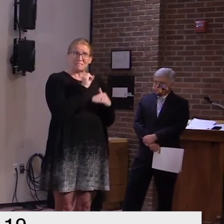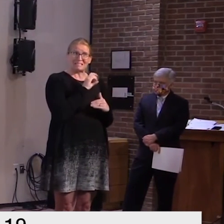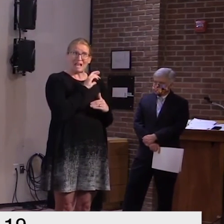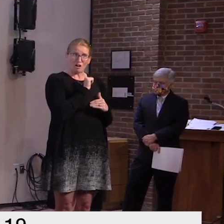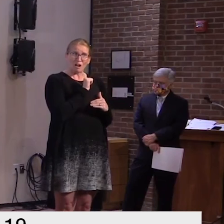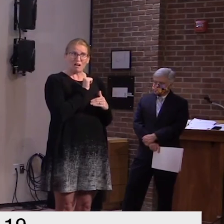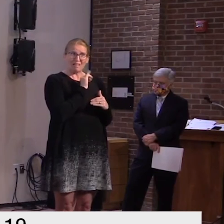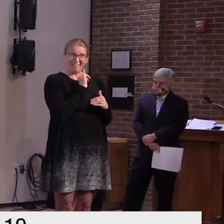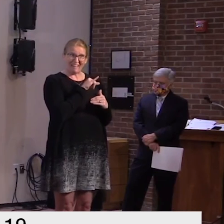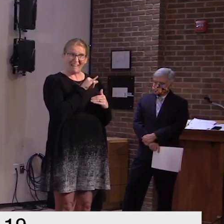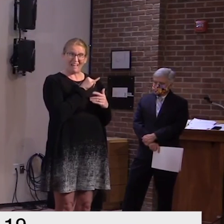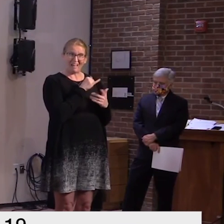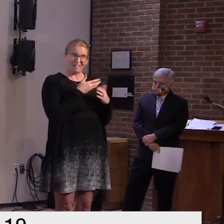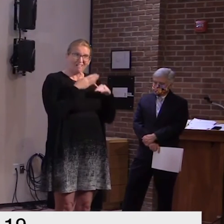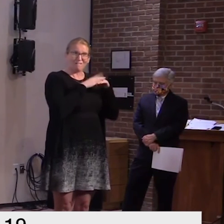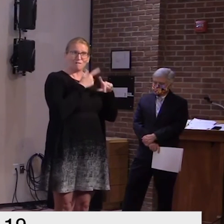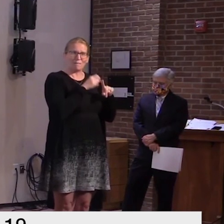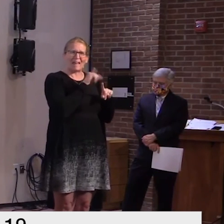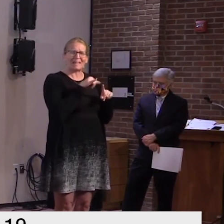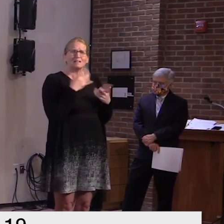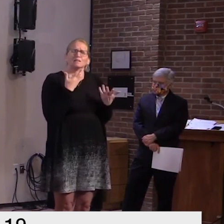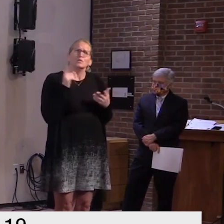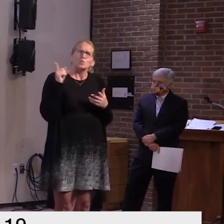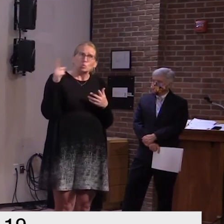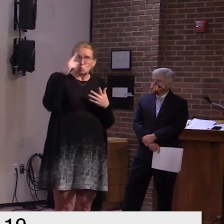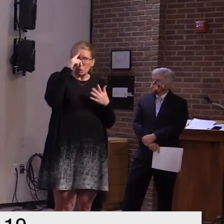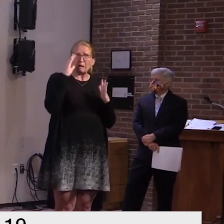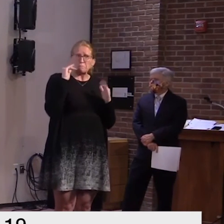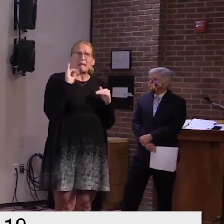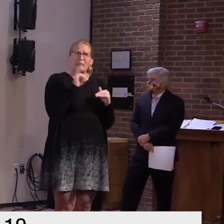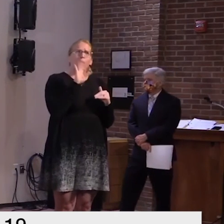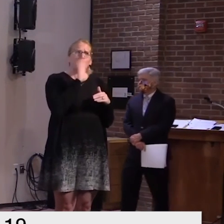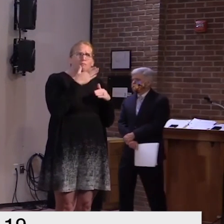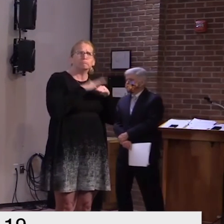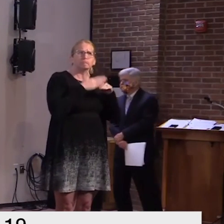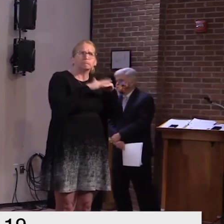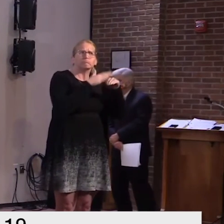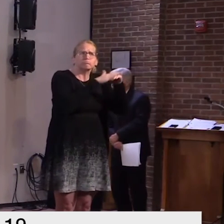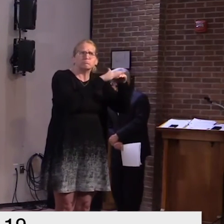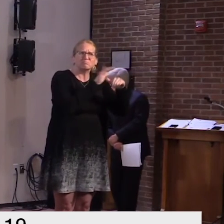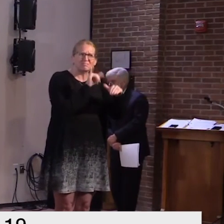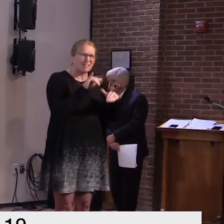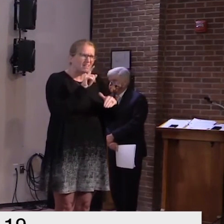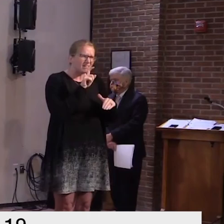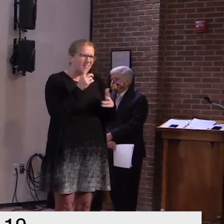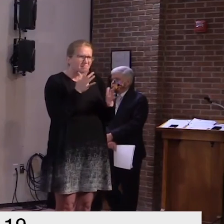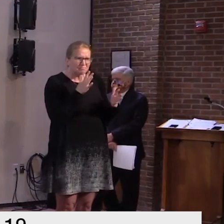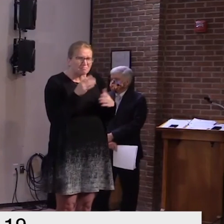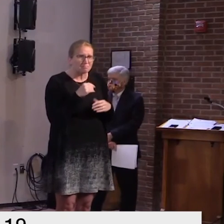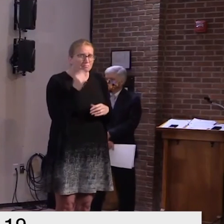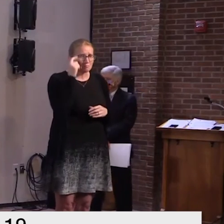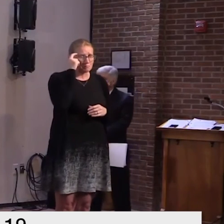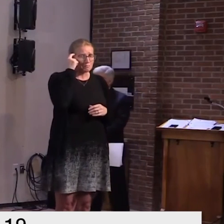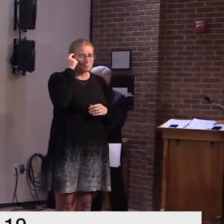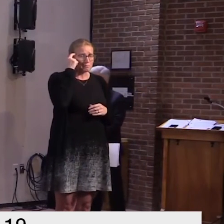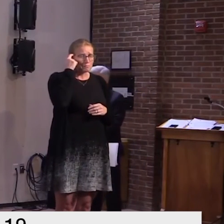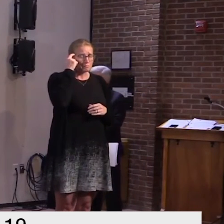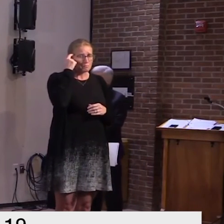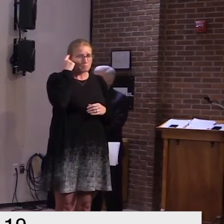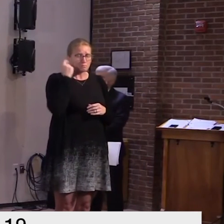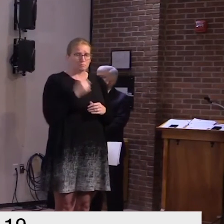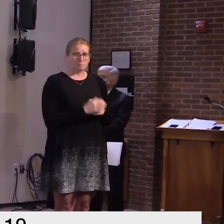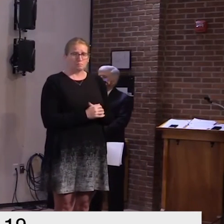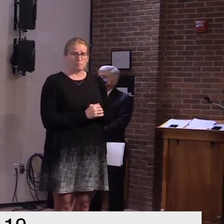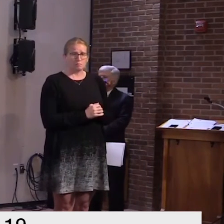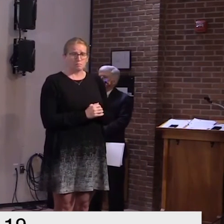expected and i was just wondering just in general um you know if you're noticing the time that people actually